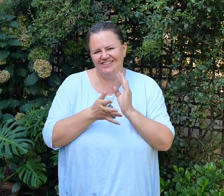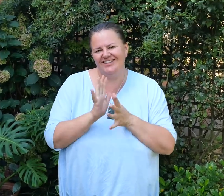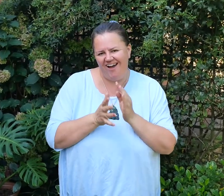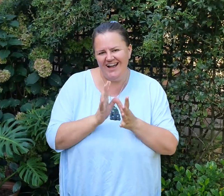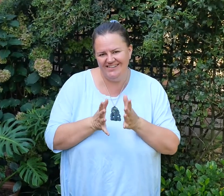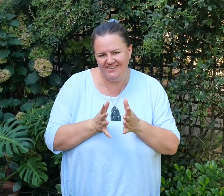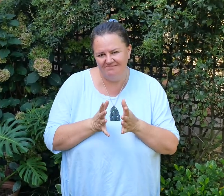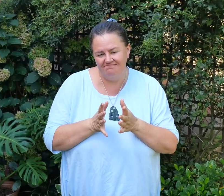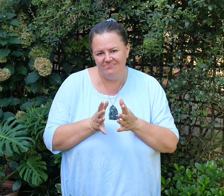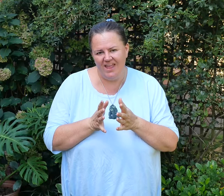signs.